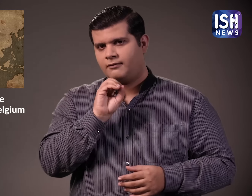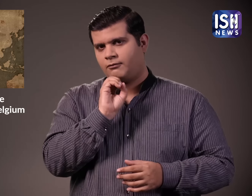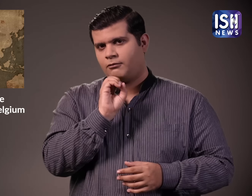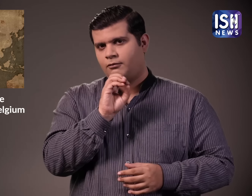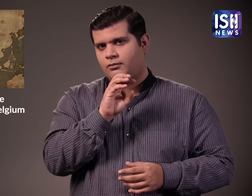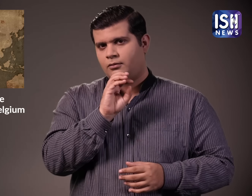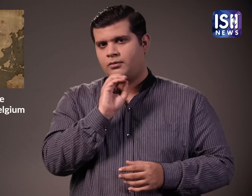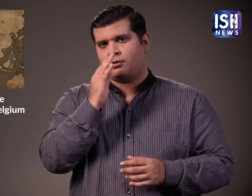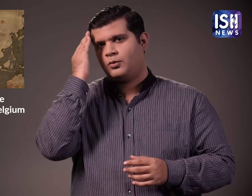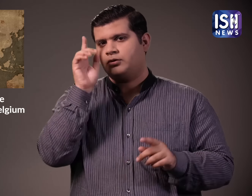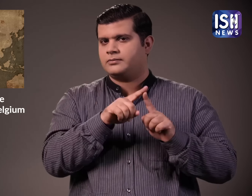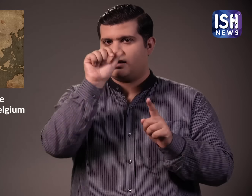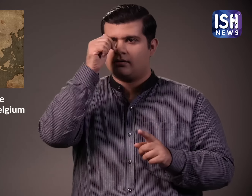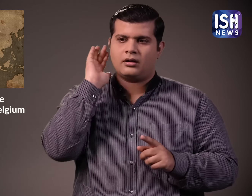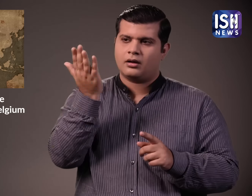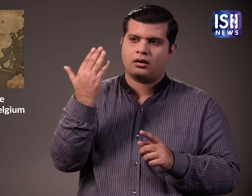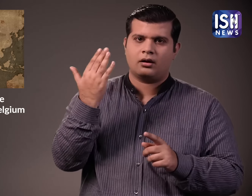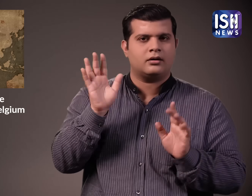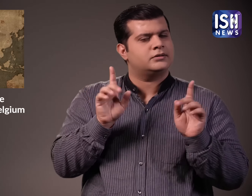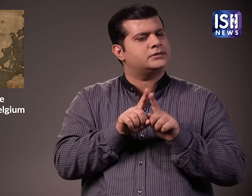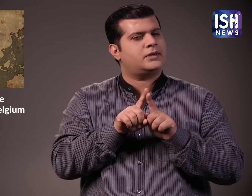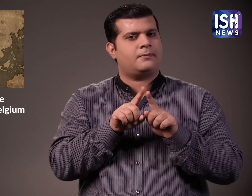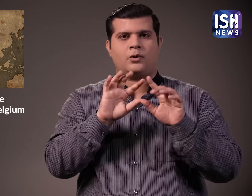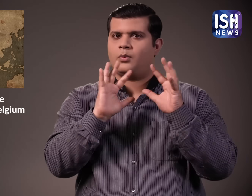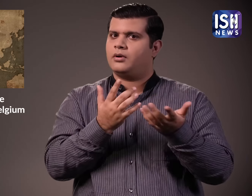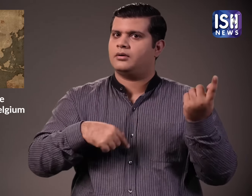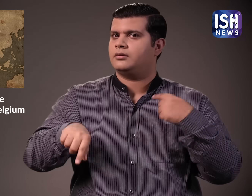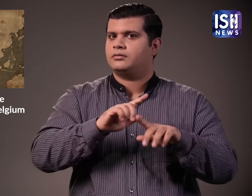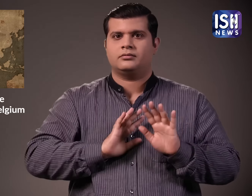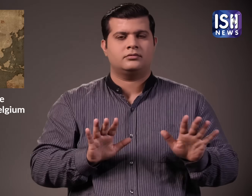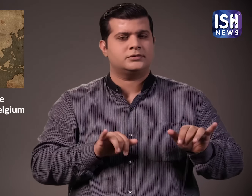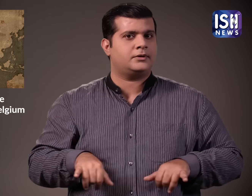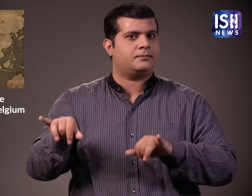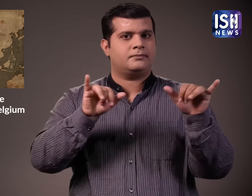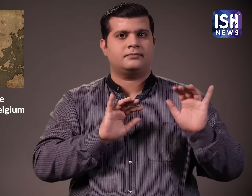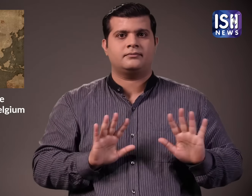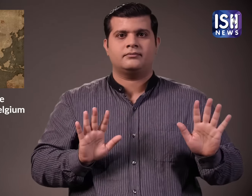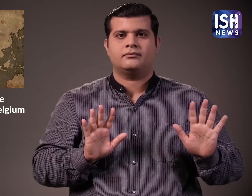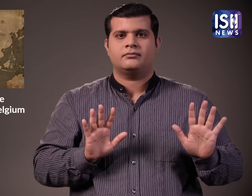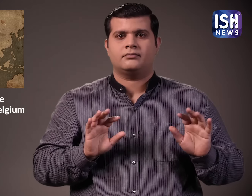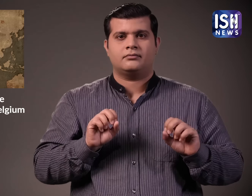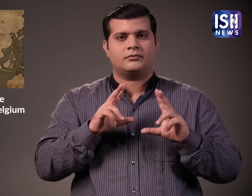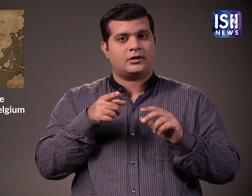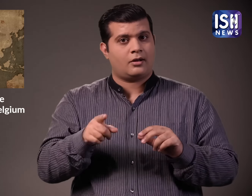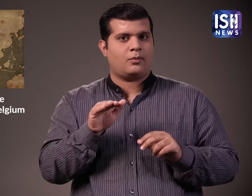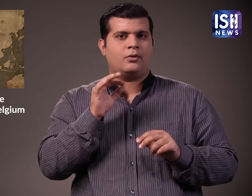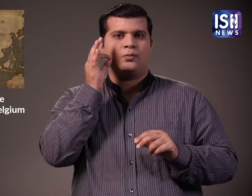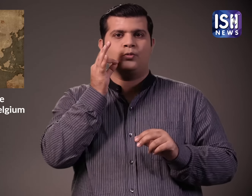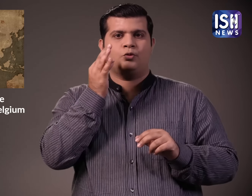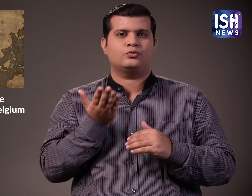where he is, all information will be constantly be given to the Indian Police and across the world as well. So this is the same. So this